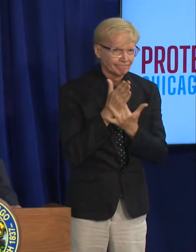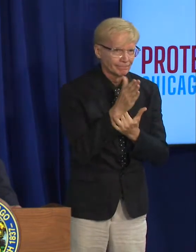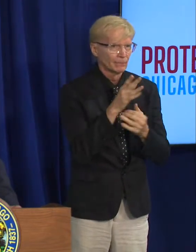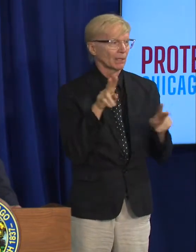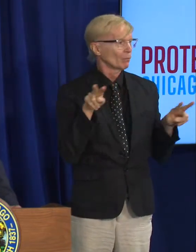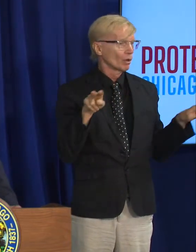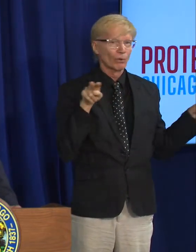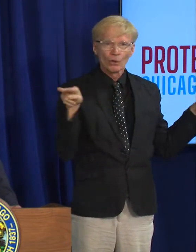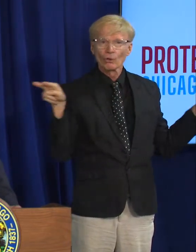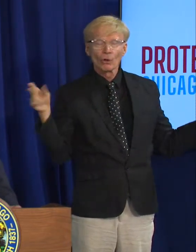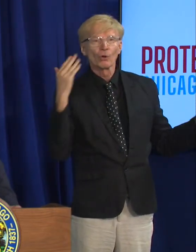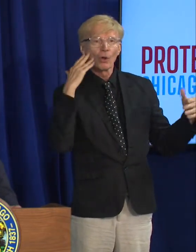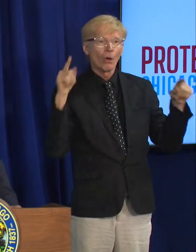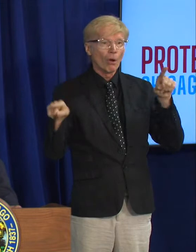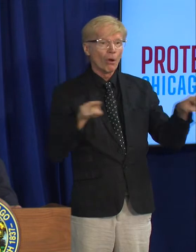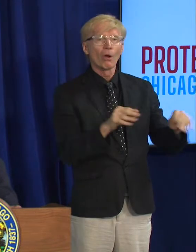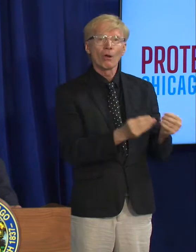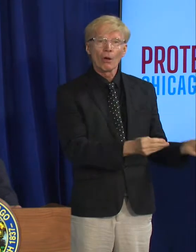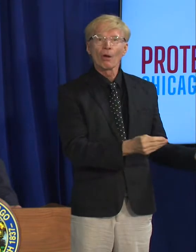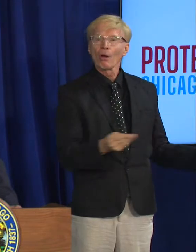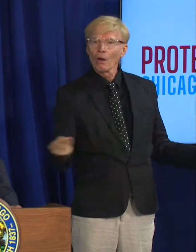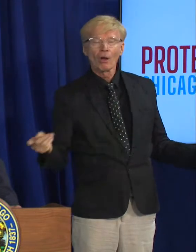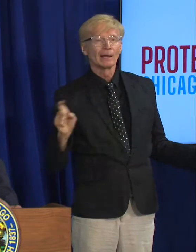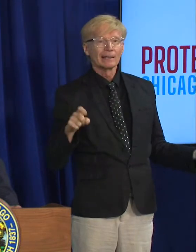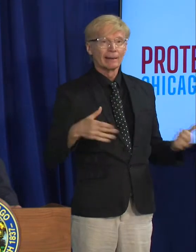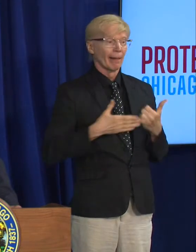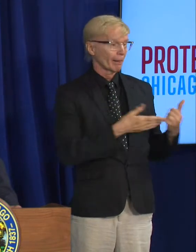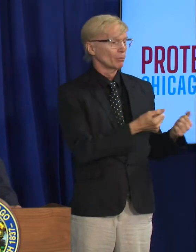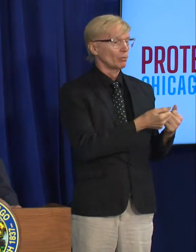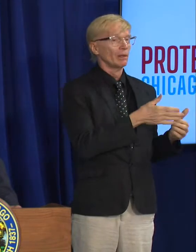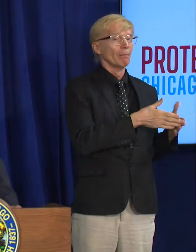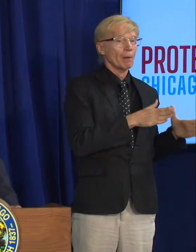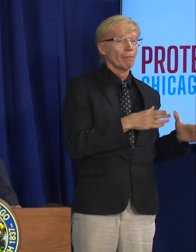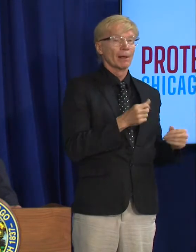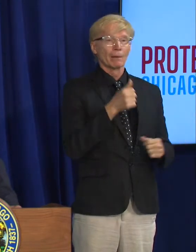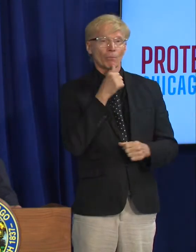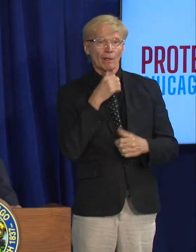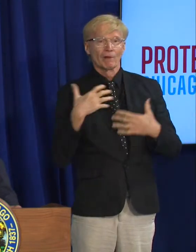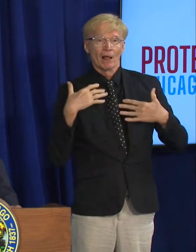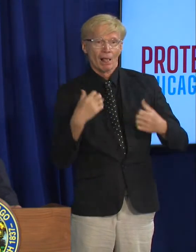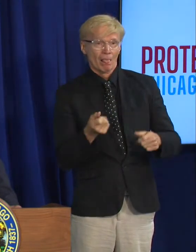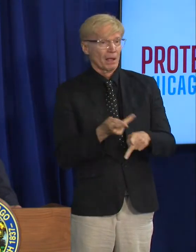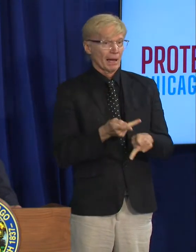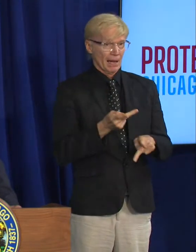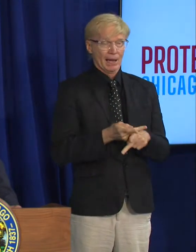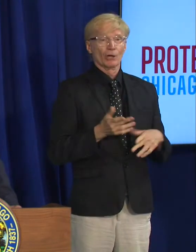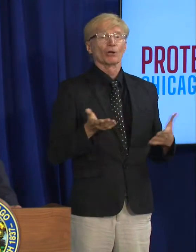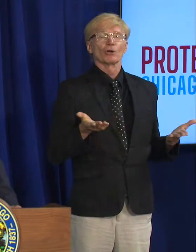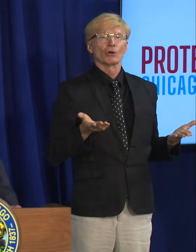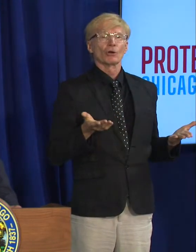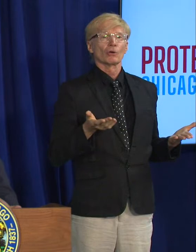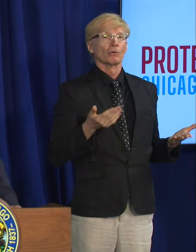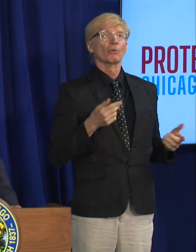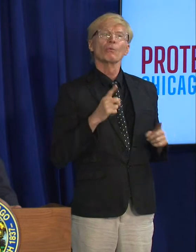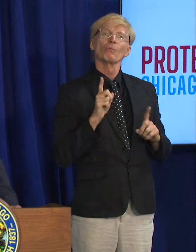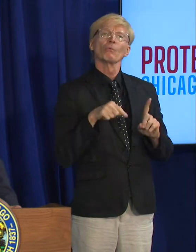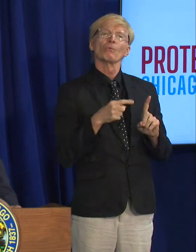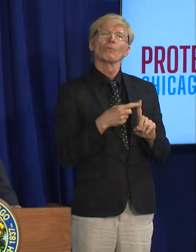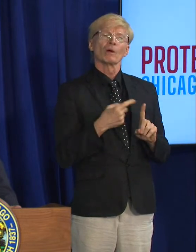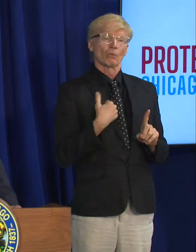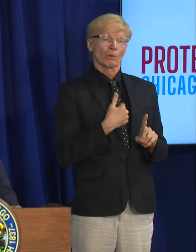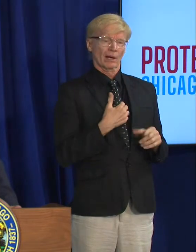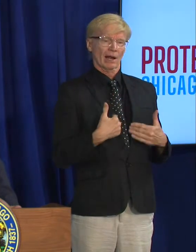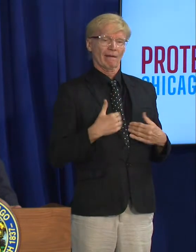out for each other working together with public and private health care providers and really until we have the the